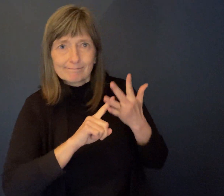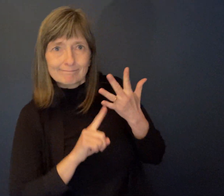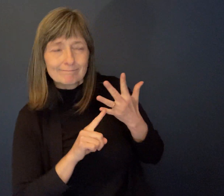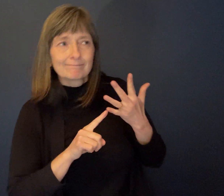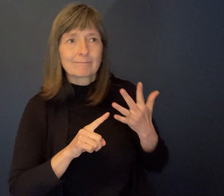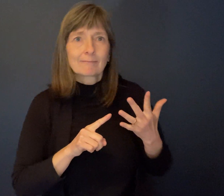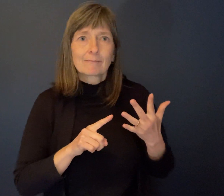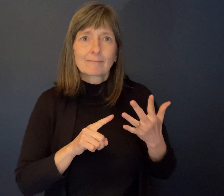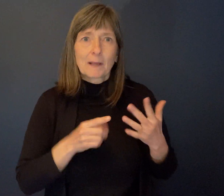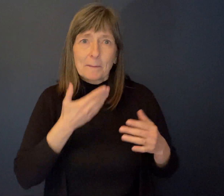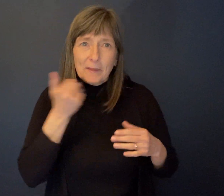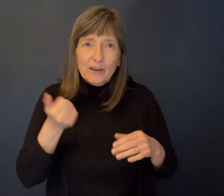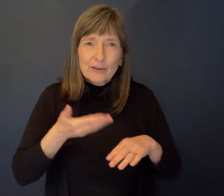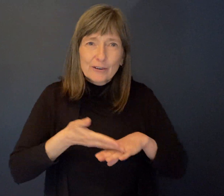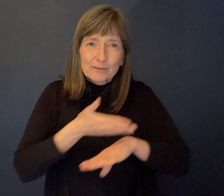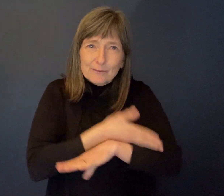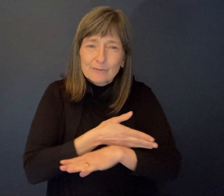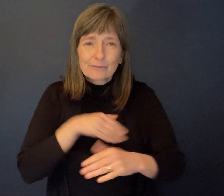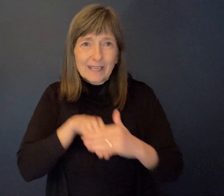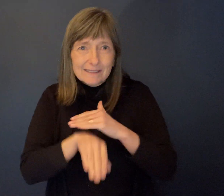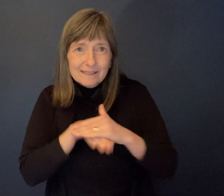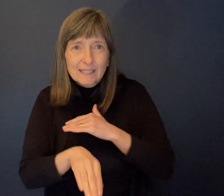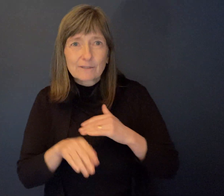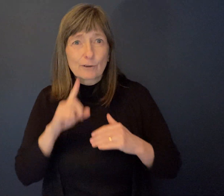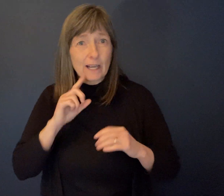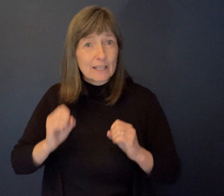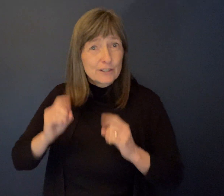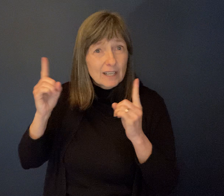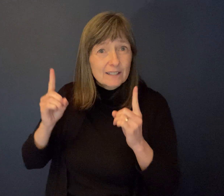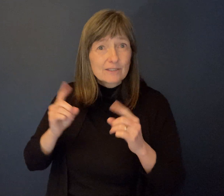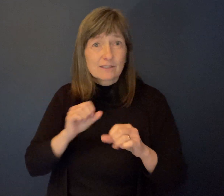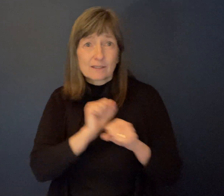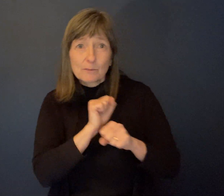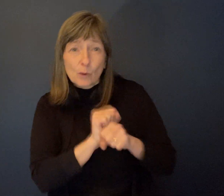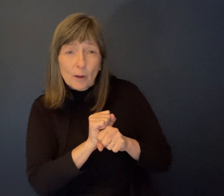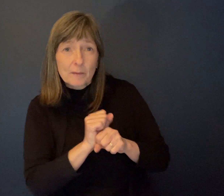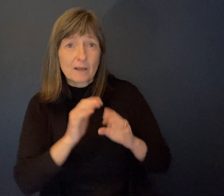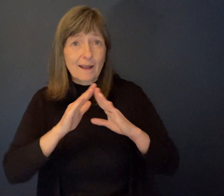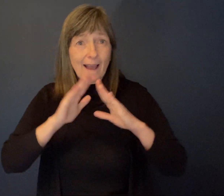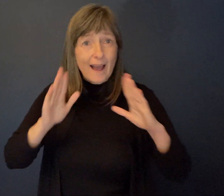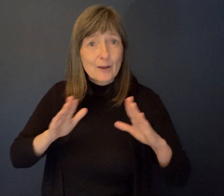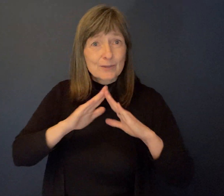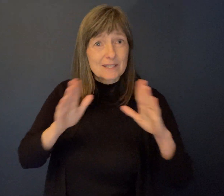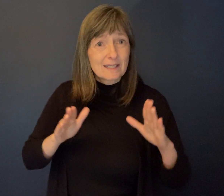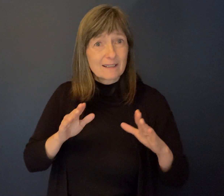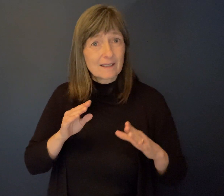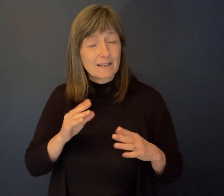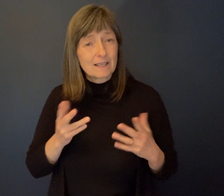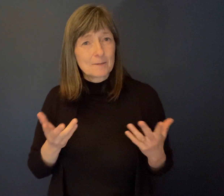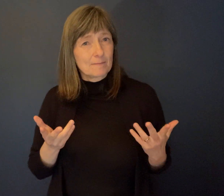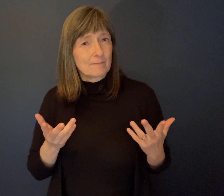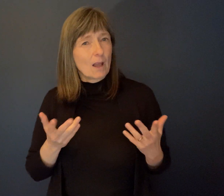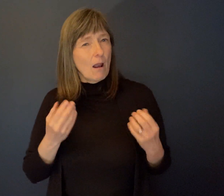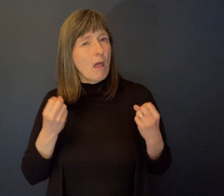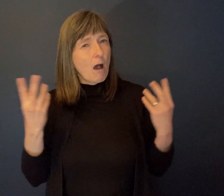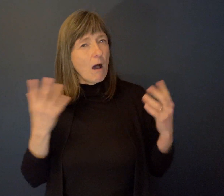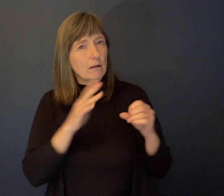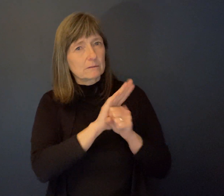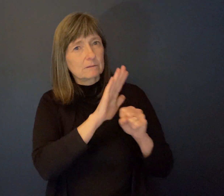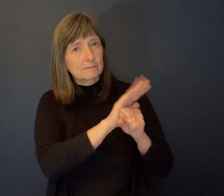to education, employment, accessible housing, and on. It did a lot of advocacy around it. To the point, I think, uh, uh, was, uh, an